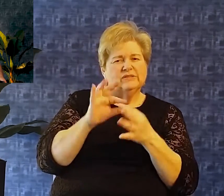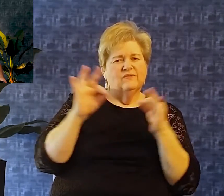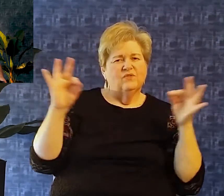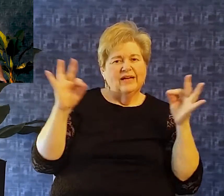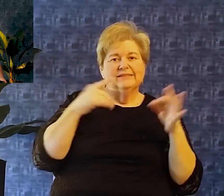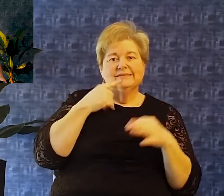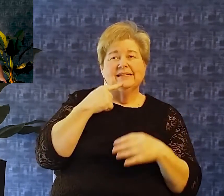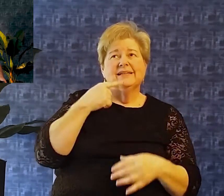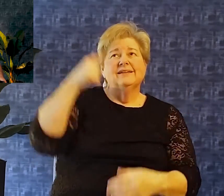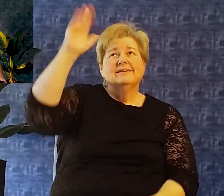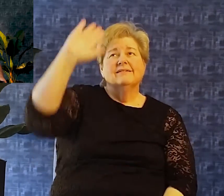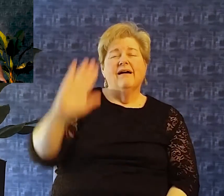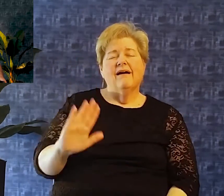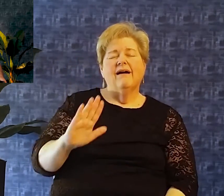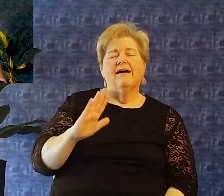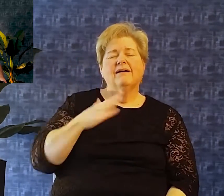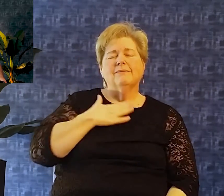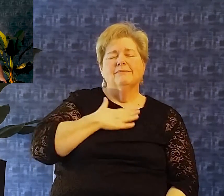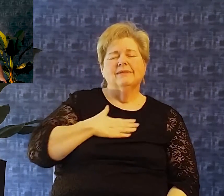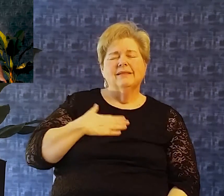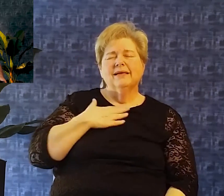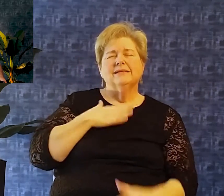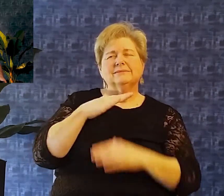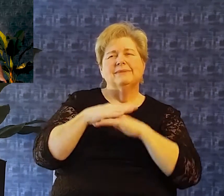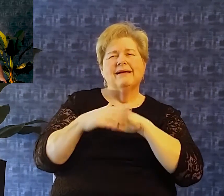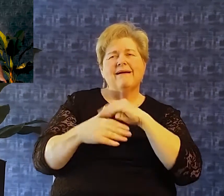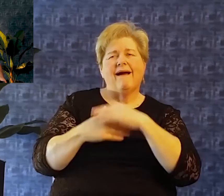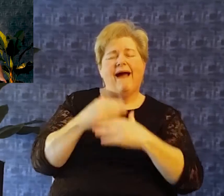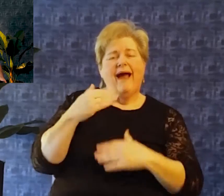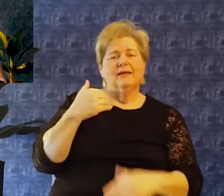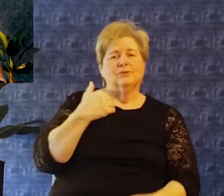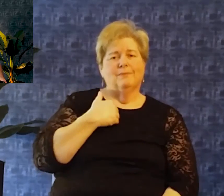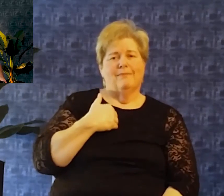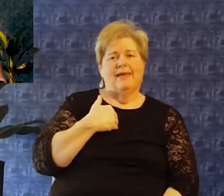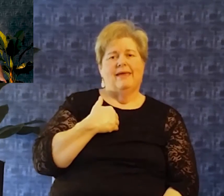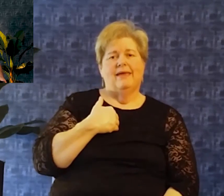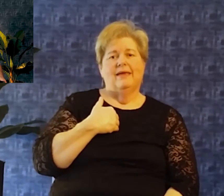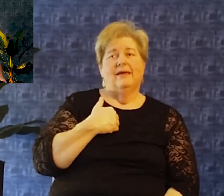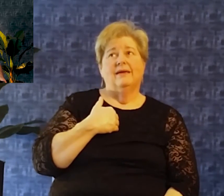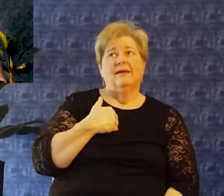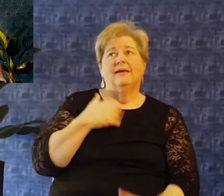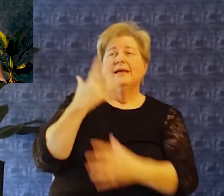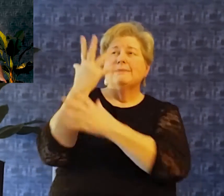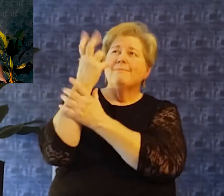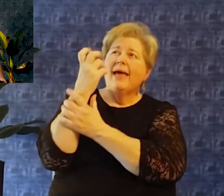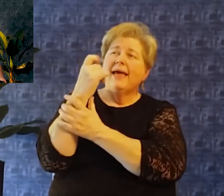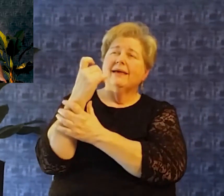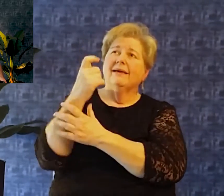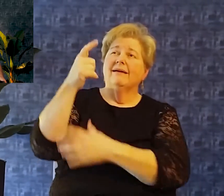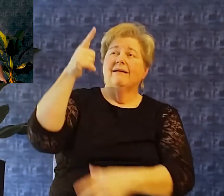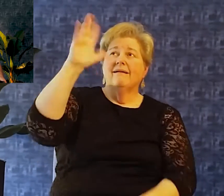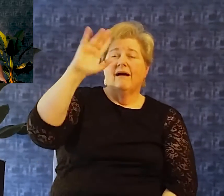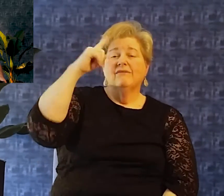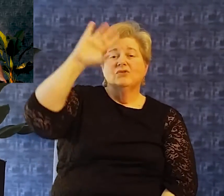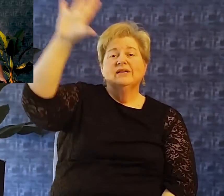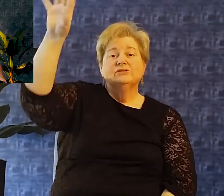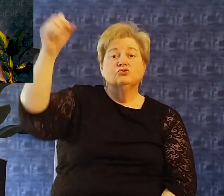to the lord for grace And notice how often david is making this petition before